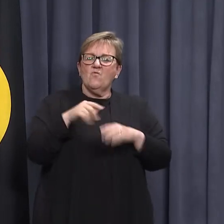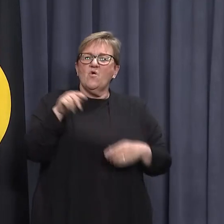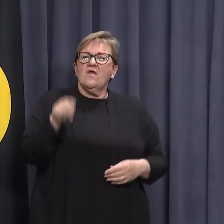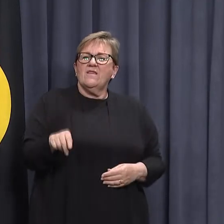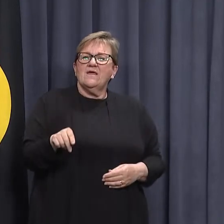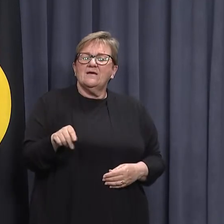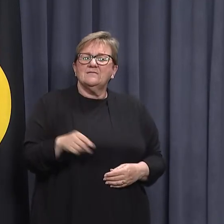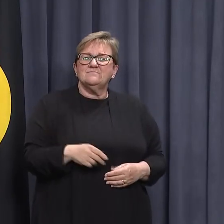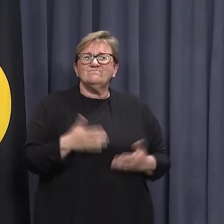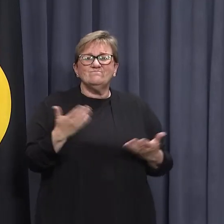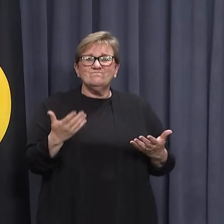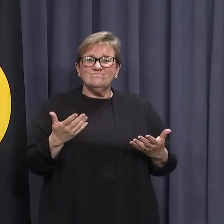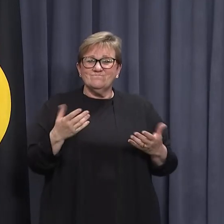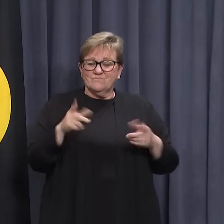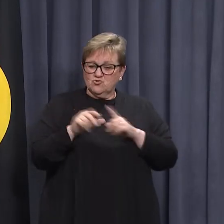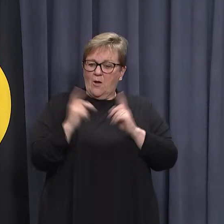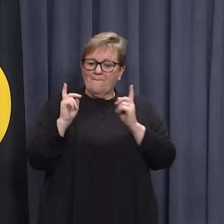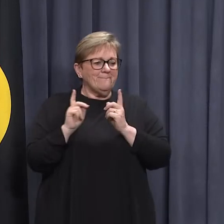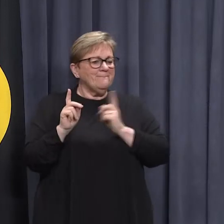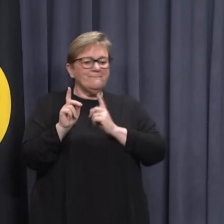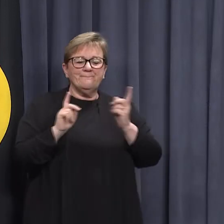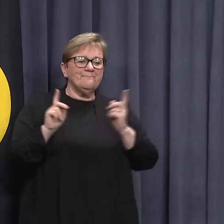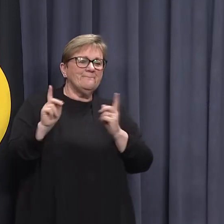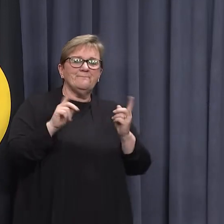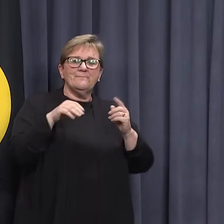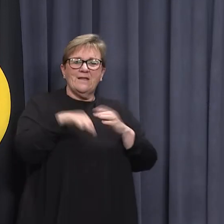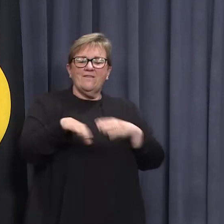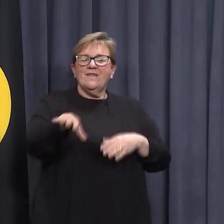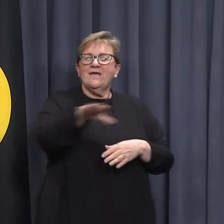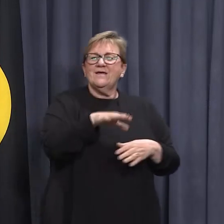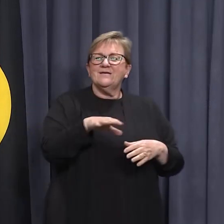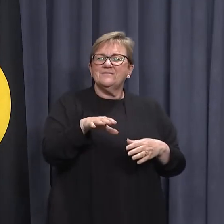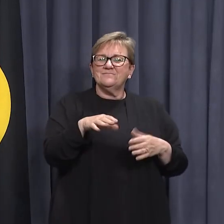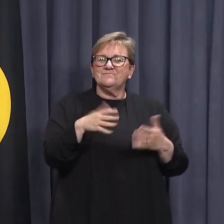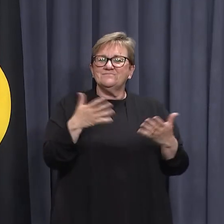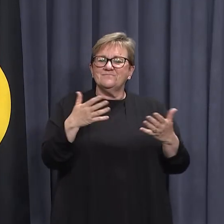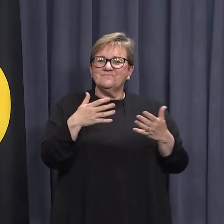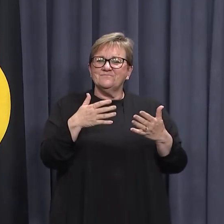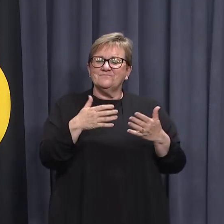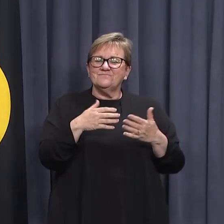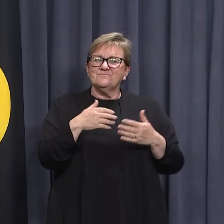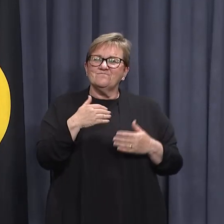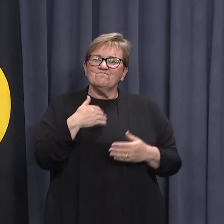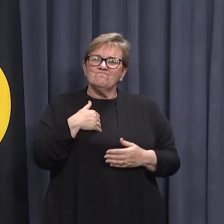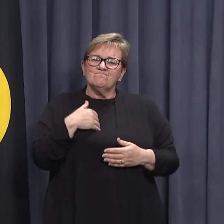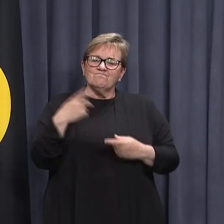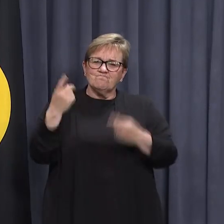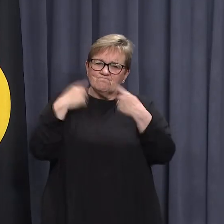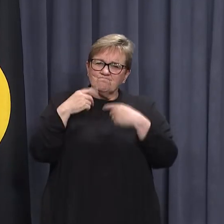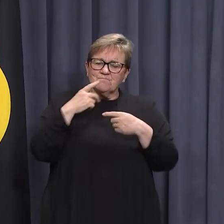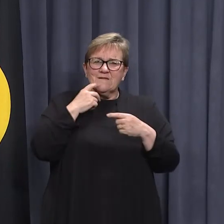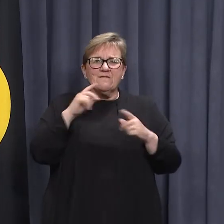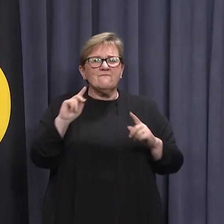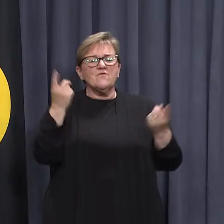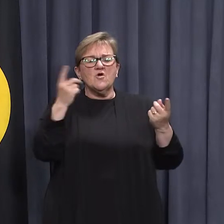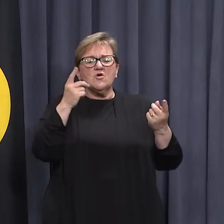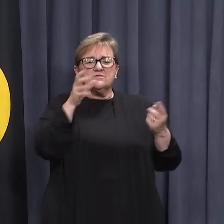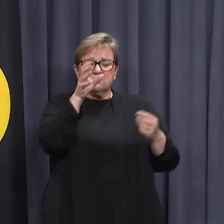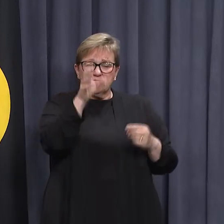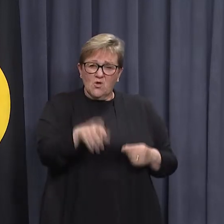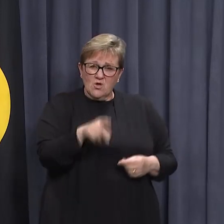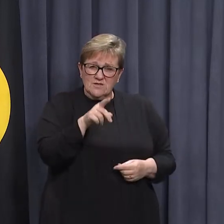they probably spent time together in the venue for some period. I'm advised that the initial case